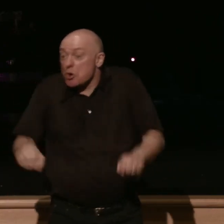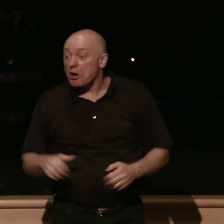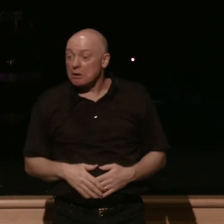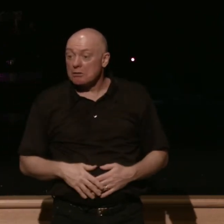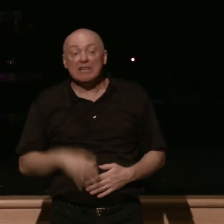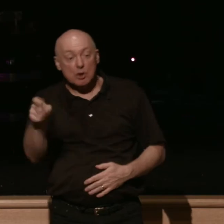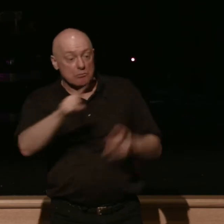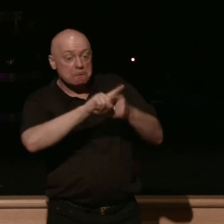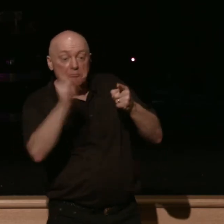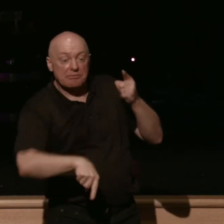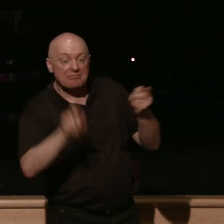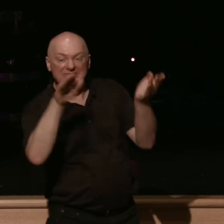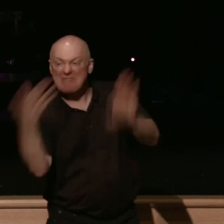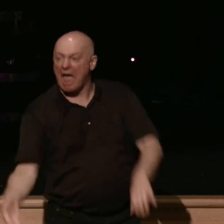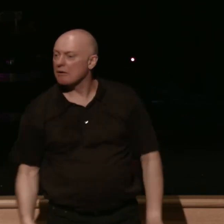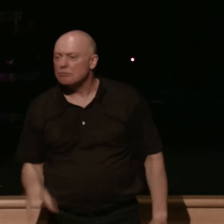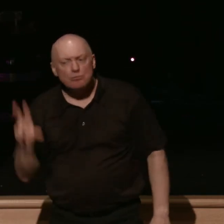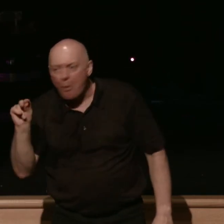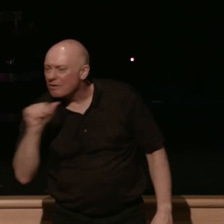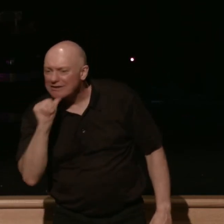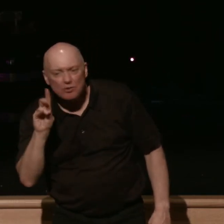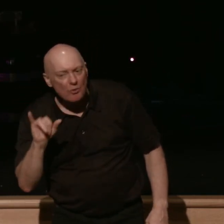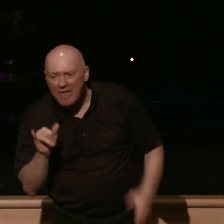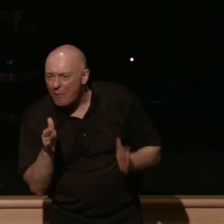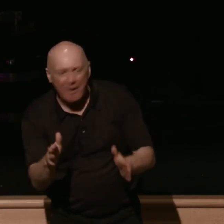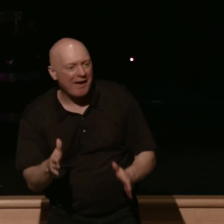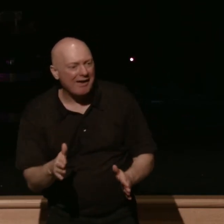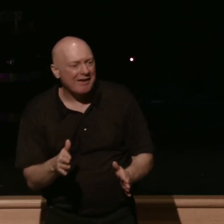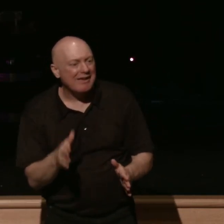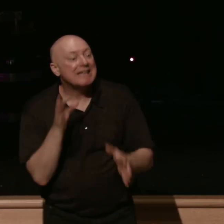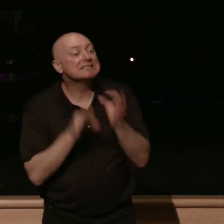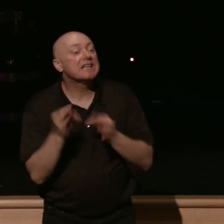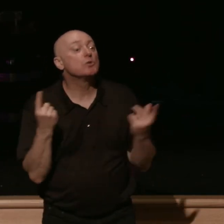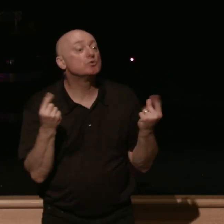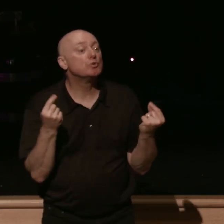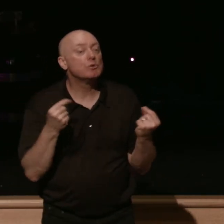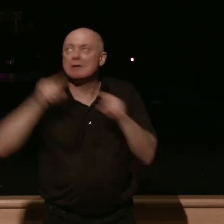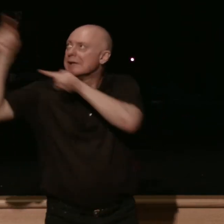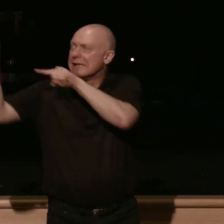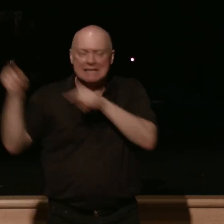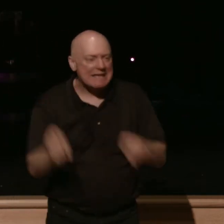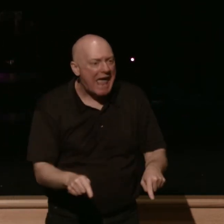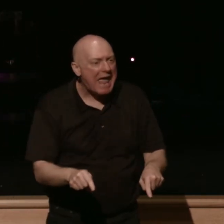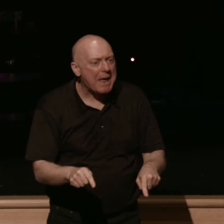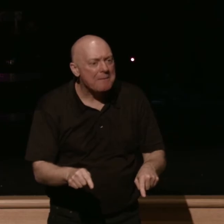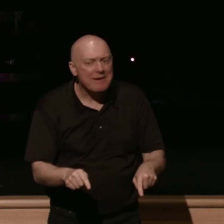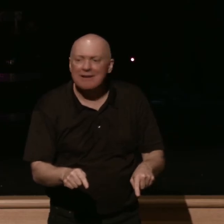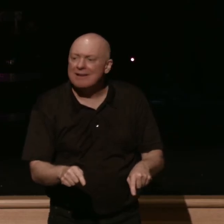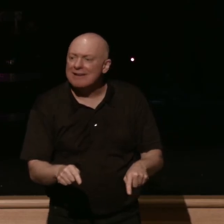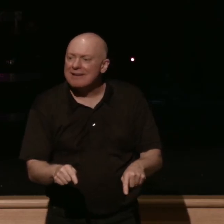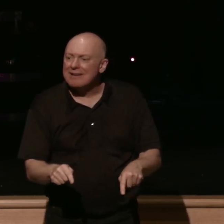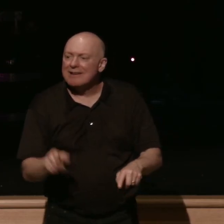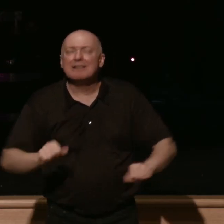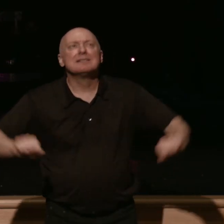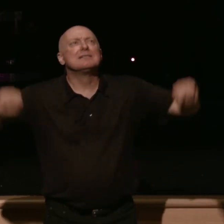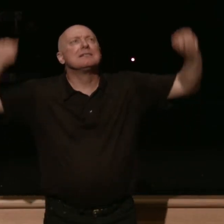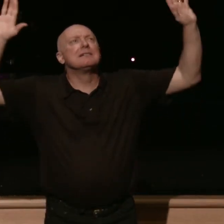bolts but he didn't instead he came instead he came he gave his life for us